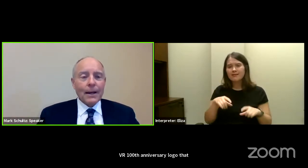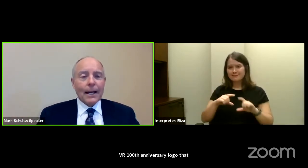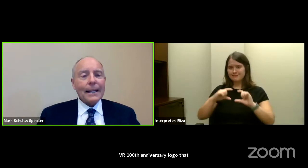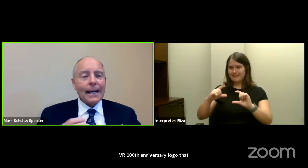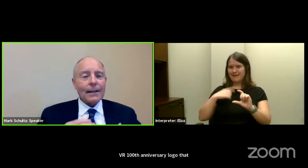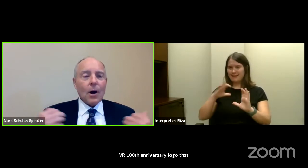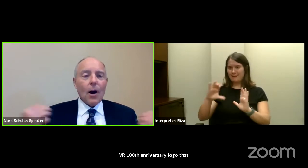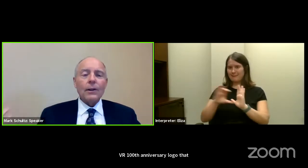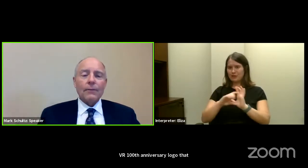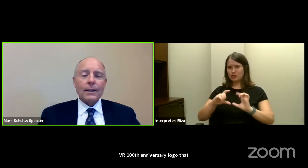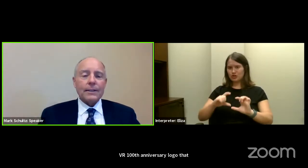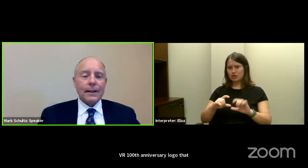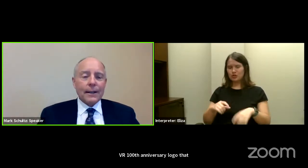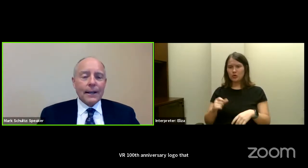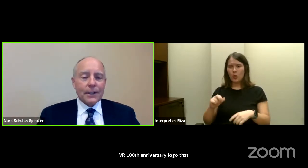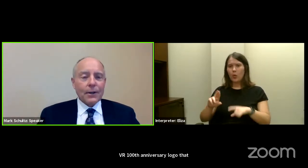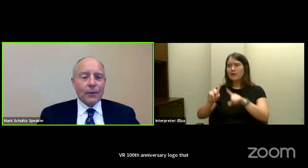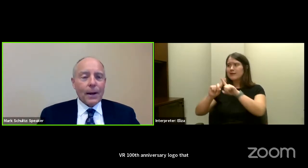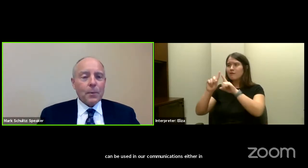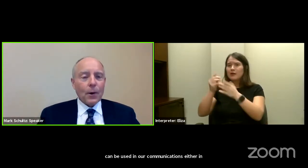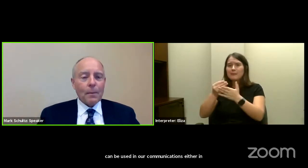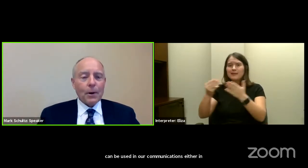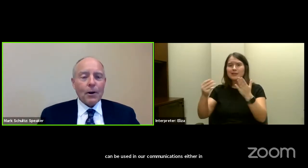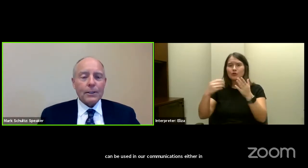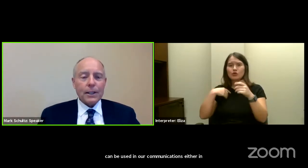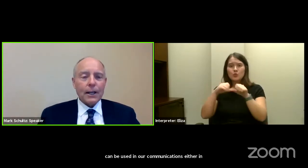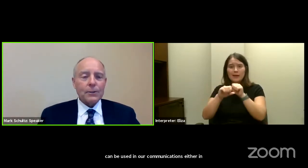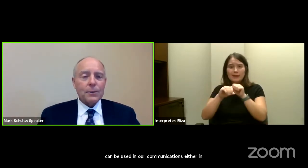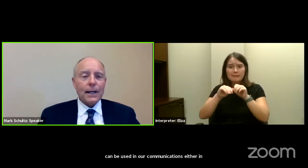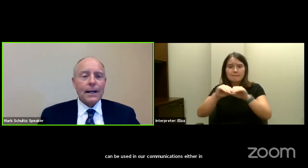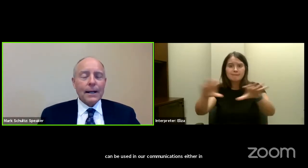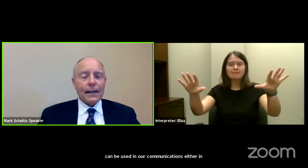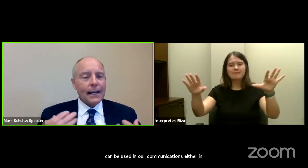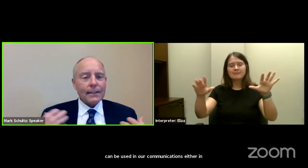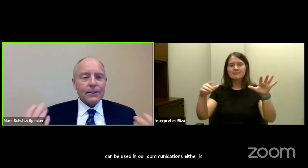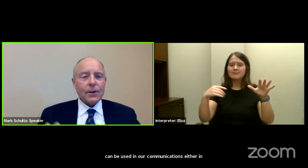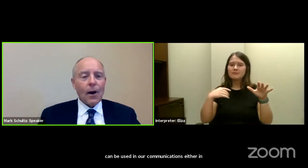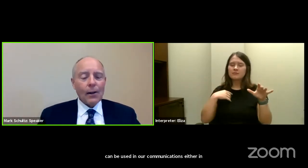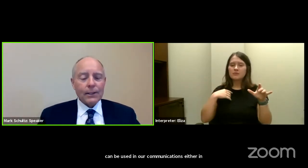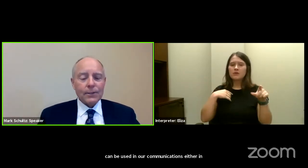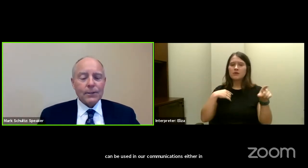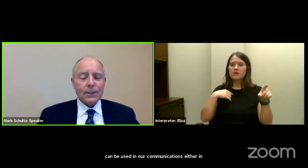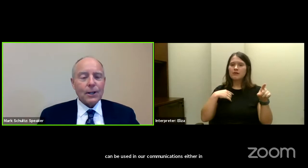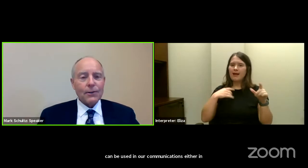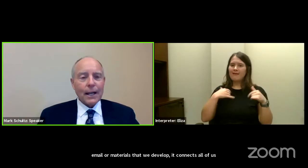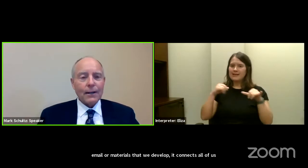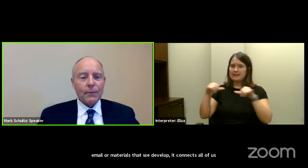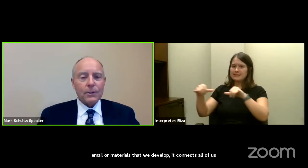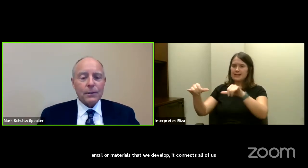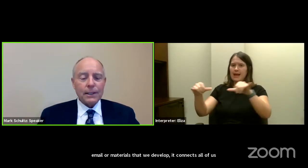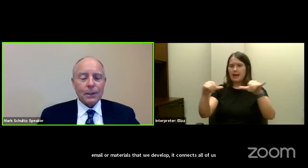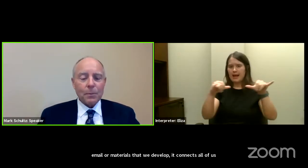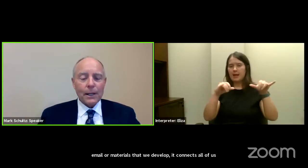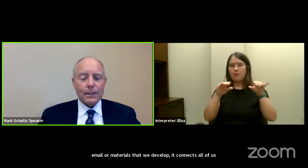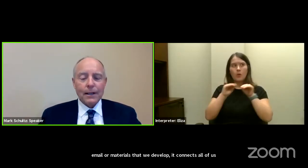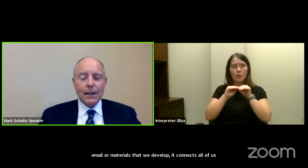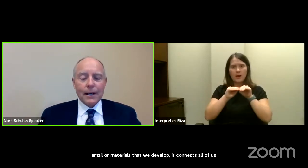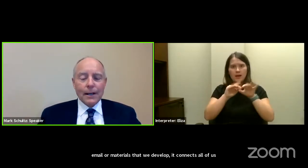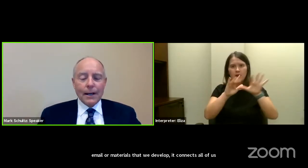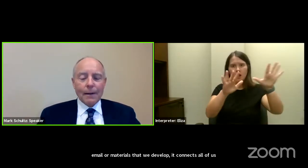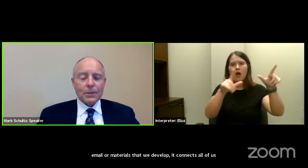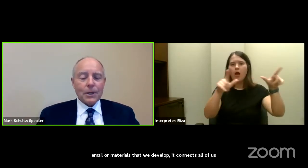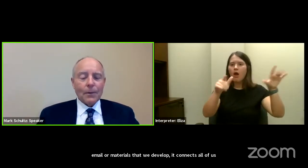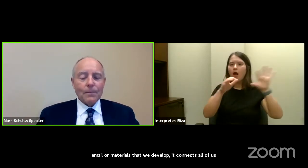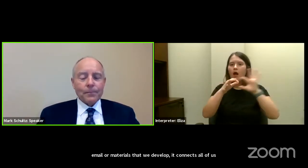develop, it connects all of us as a unified program across the country, connects us all into this 100th anniversary celebration.